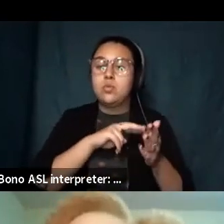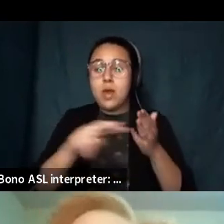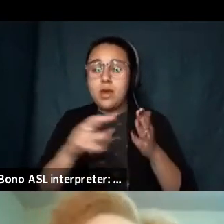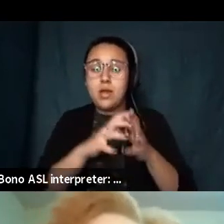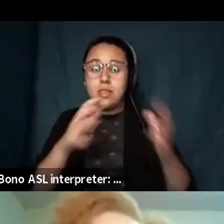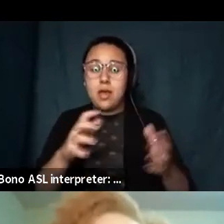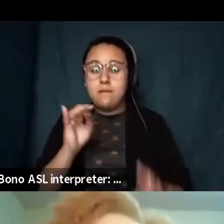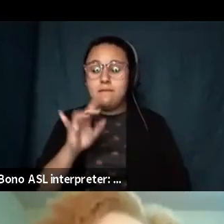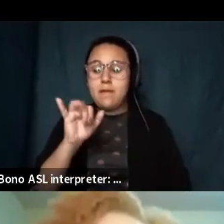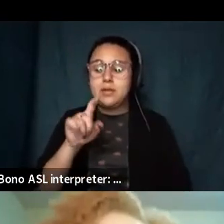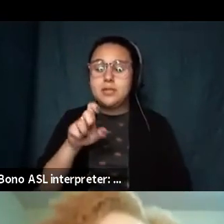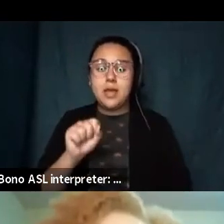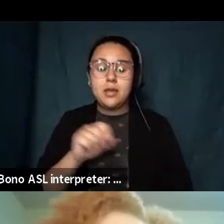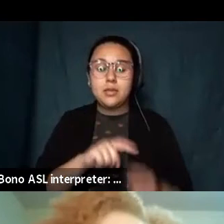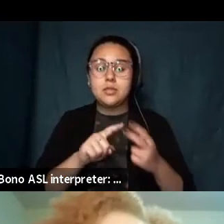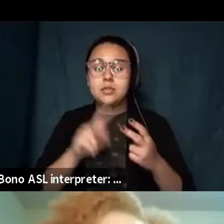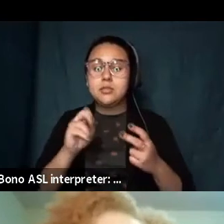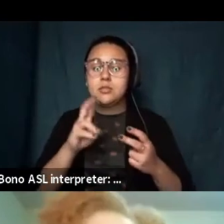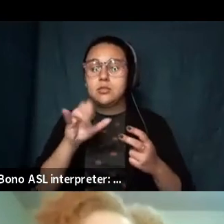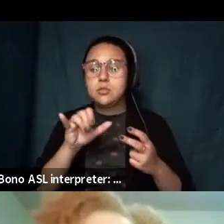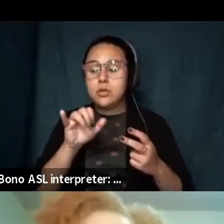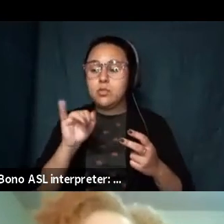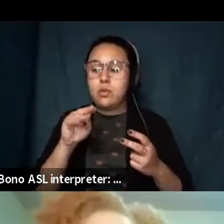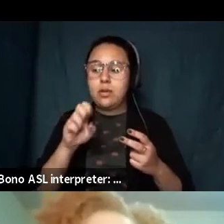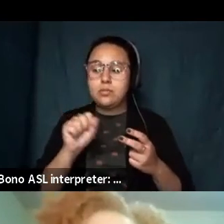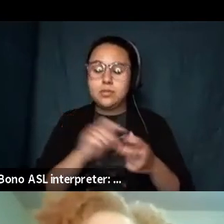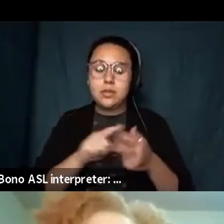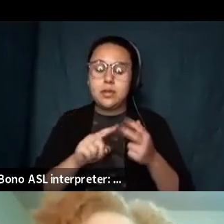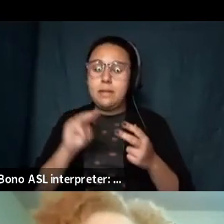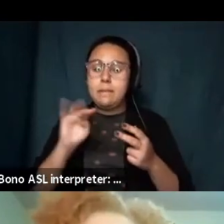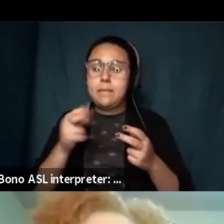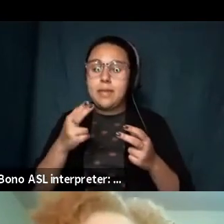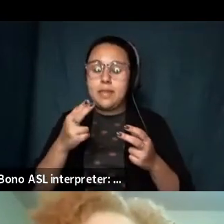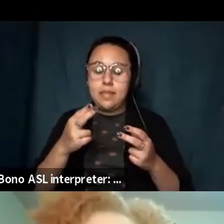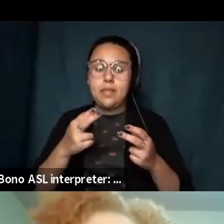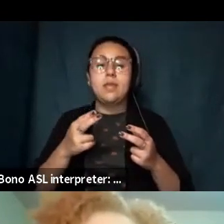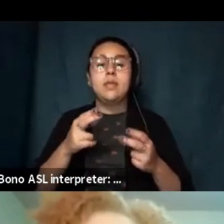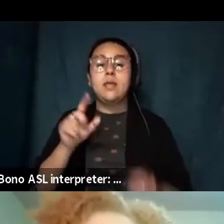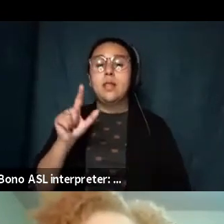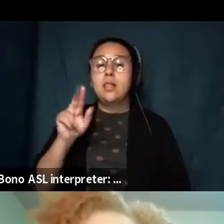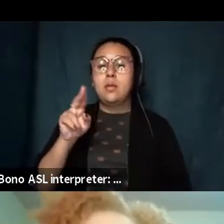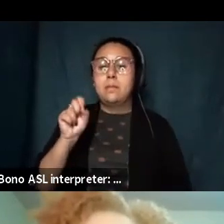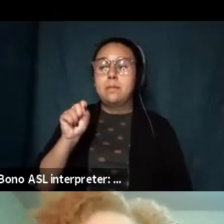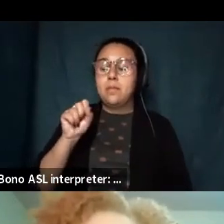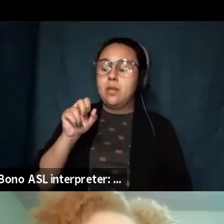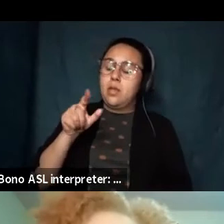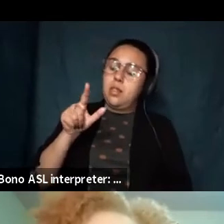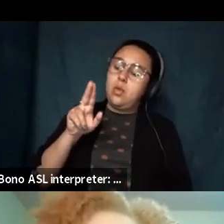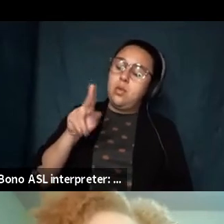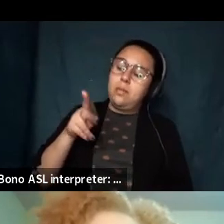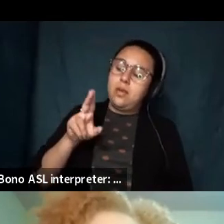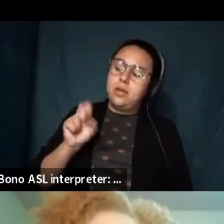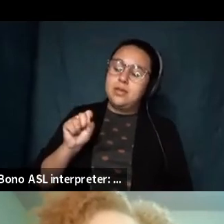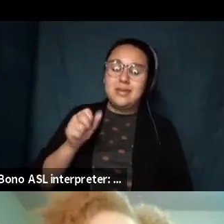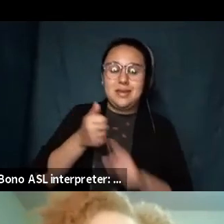and and lupus itself lupus is the latin word for wolf so that you know